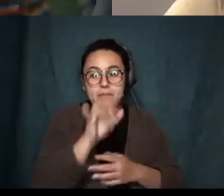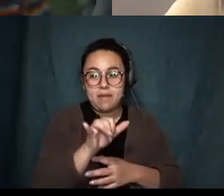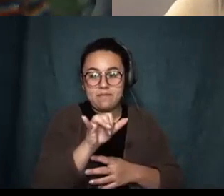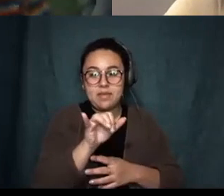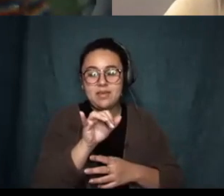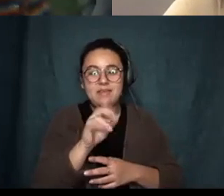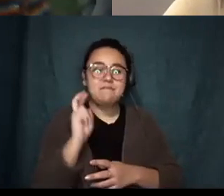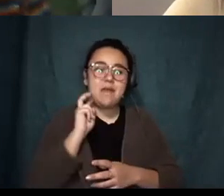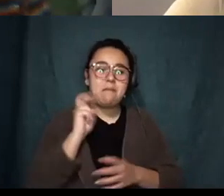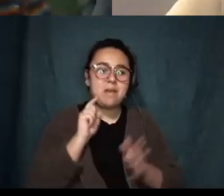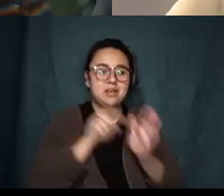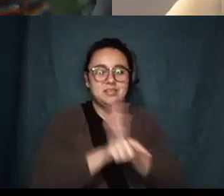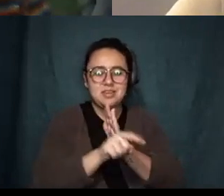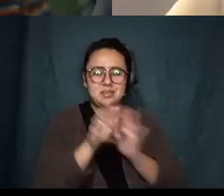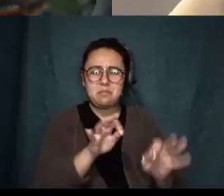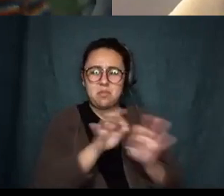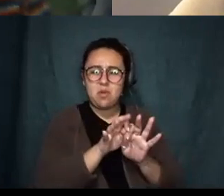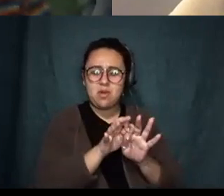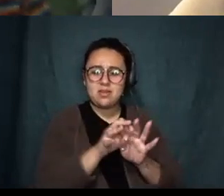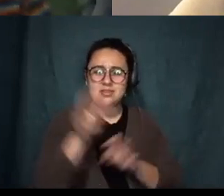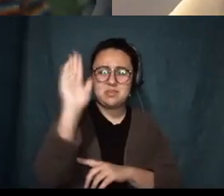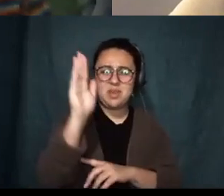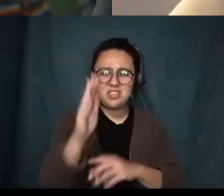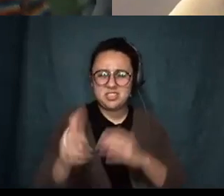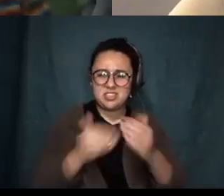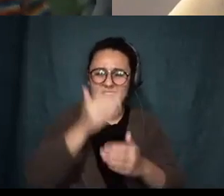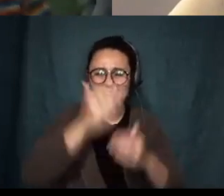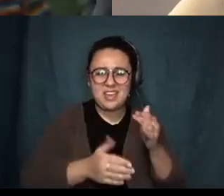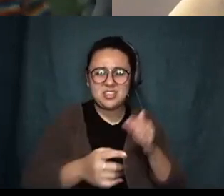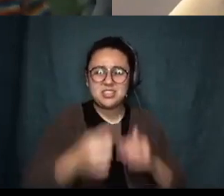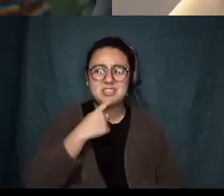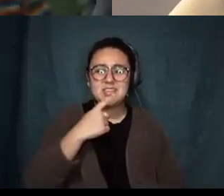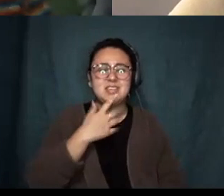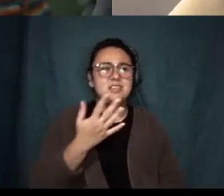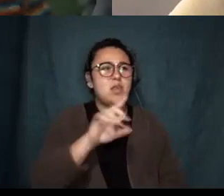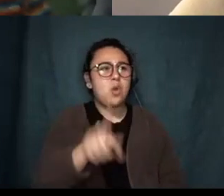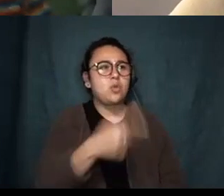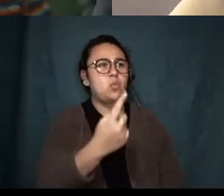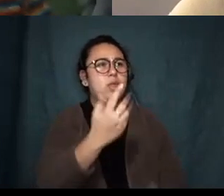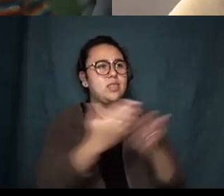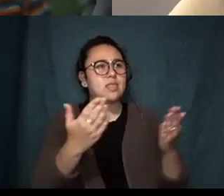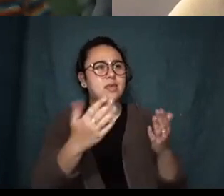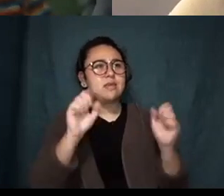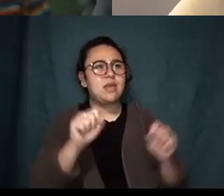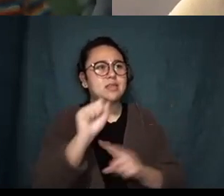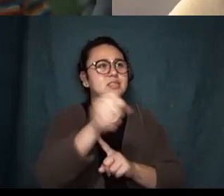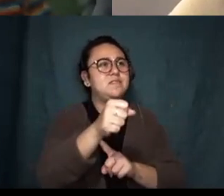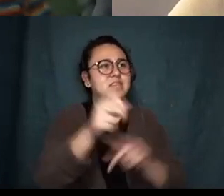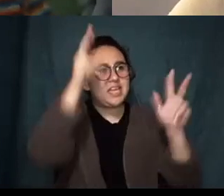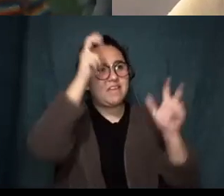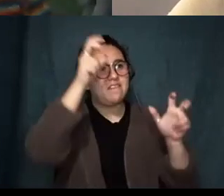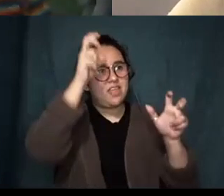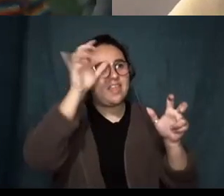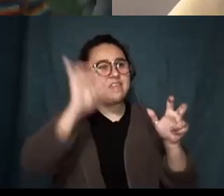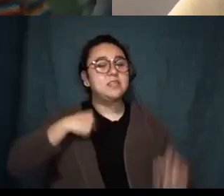monologue that she gives like right near the end where she says uh there's only one thing that can defeat evil and that's